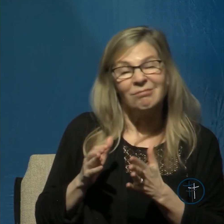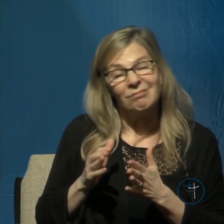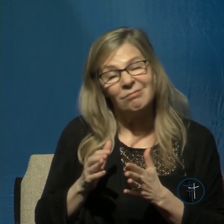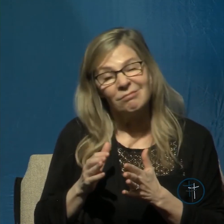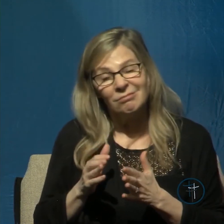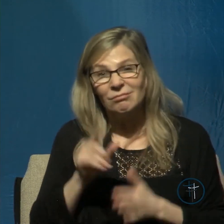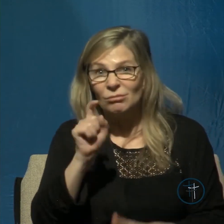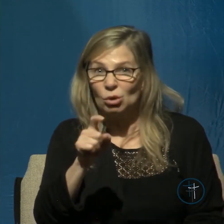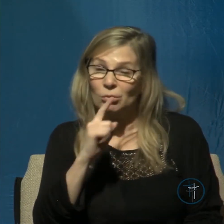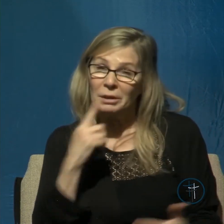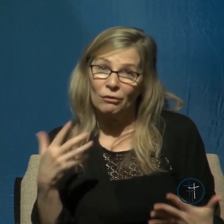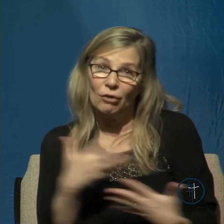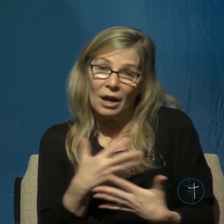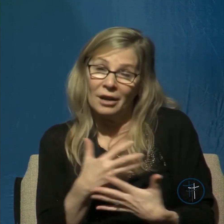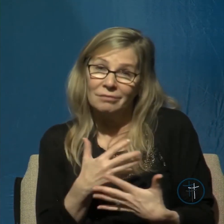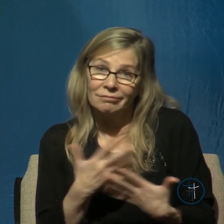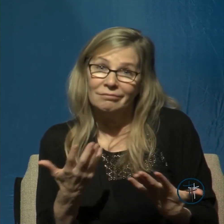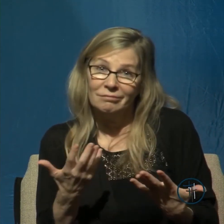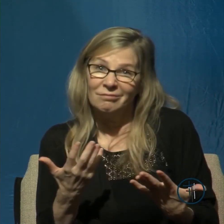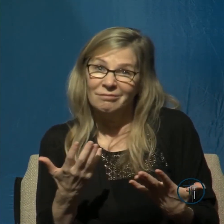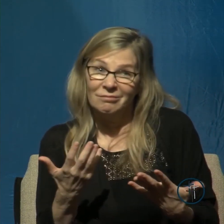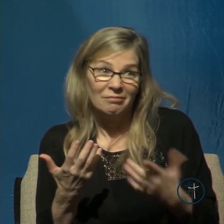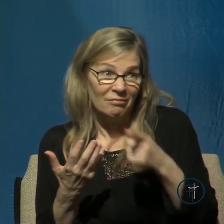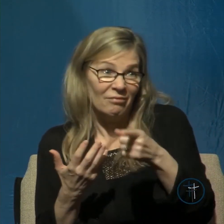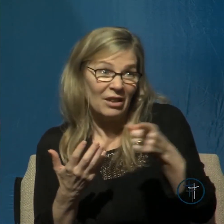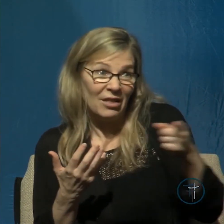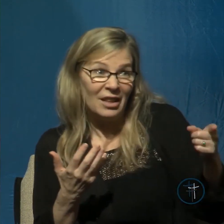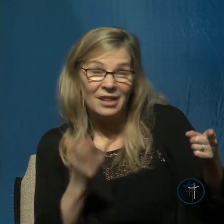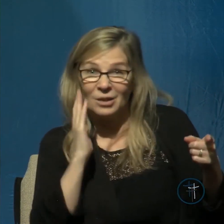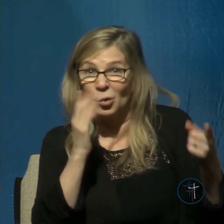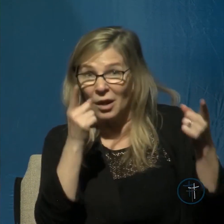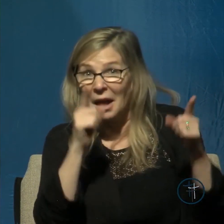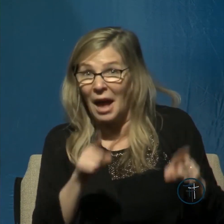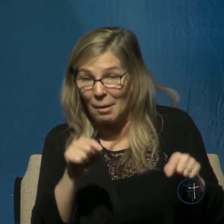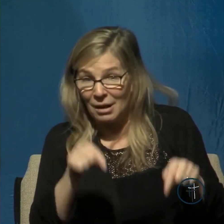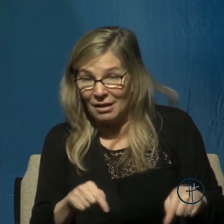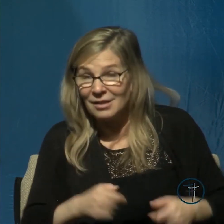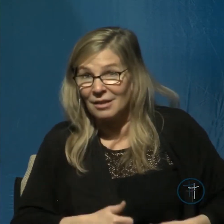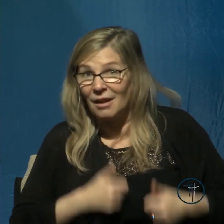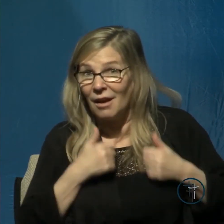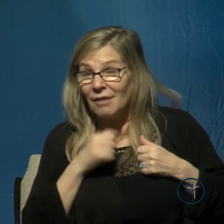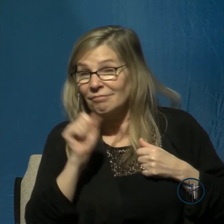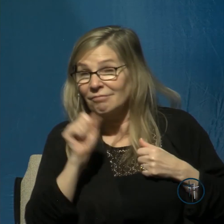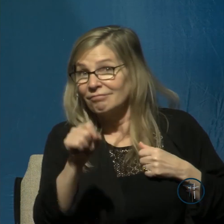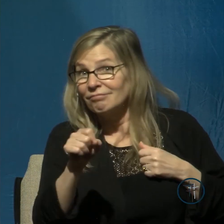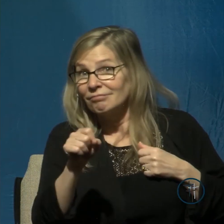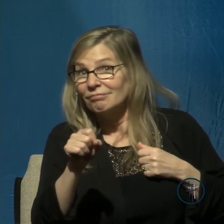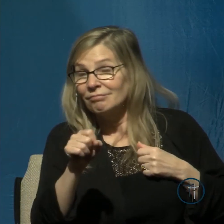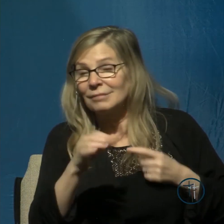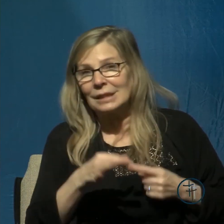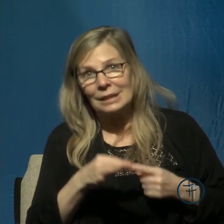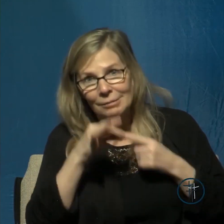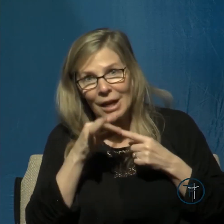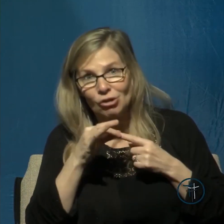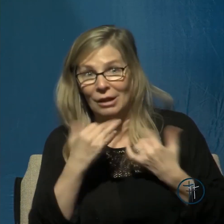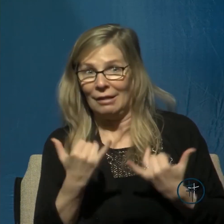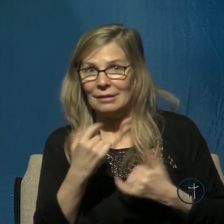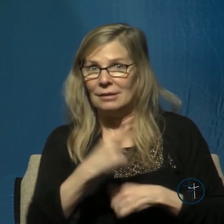afraid not only of the things that may befall you in this in this life and especially at this time but you should be